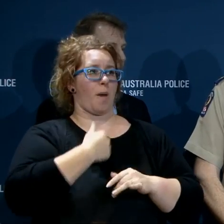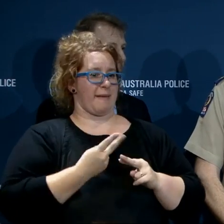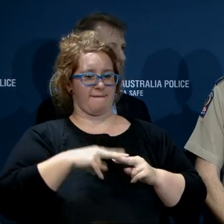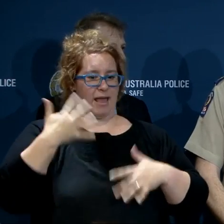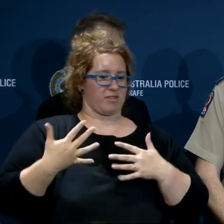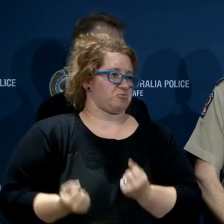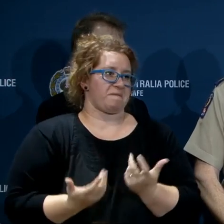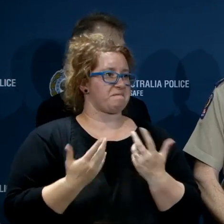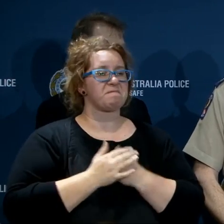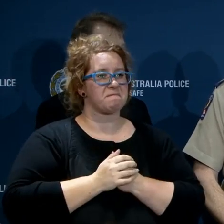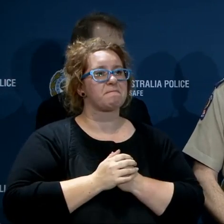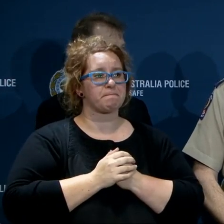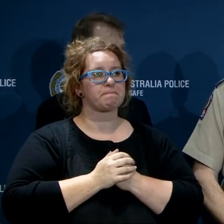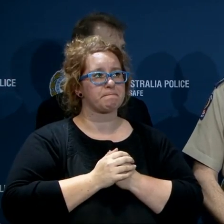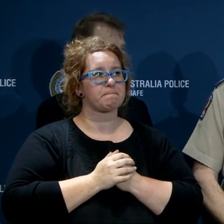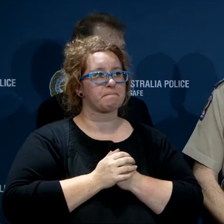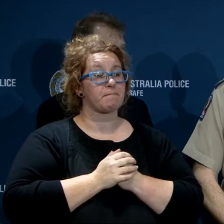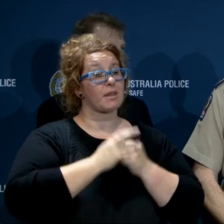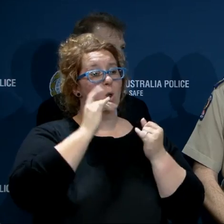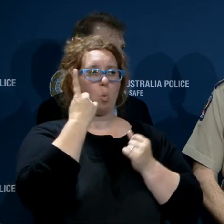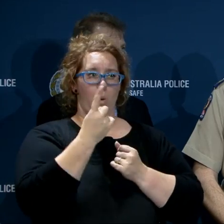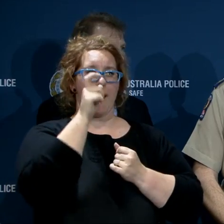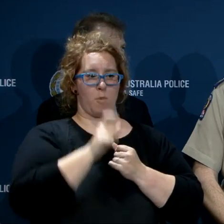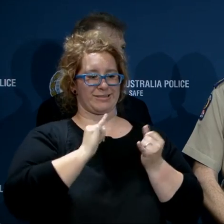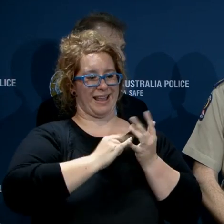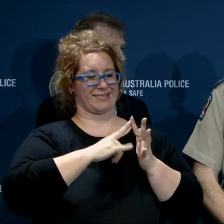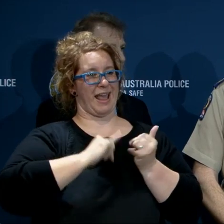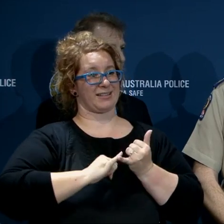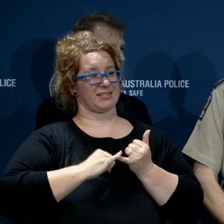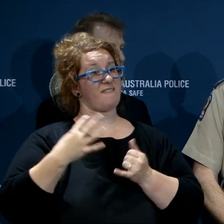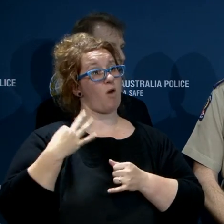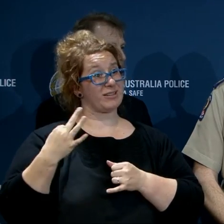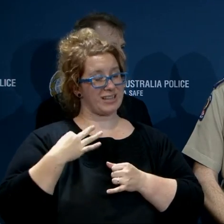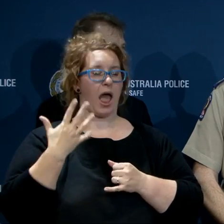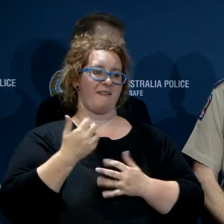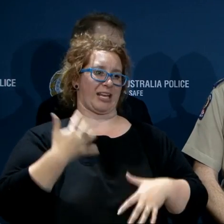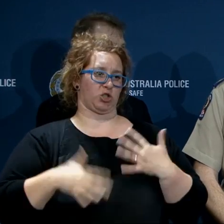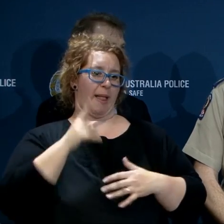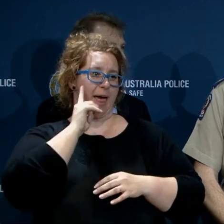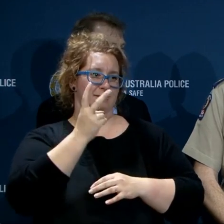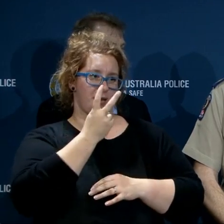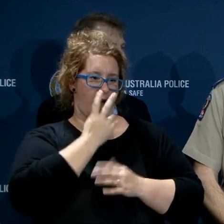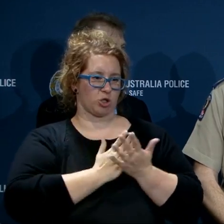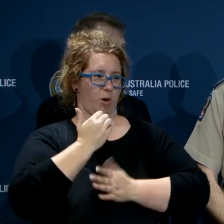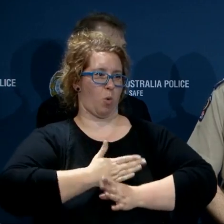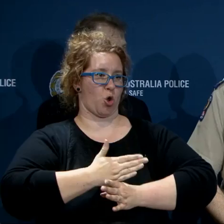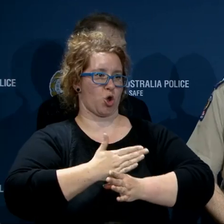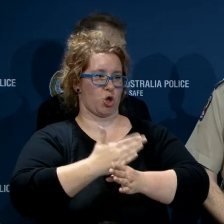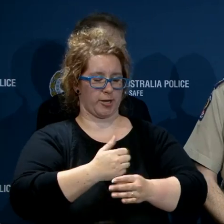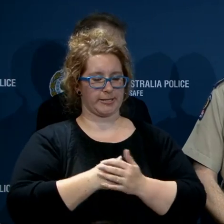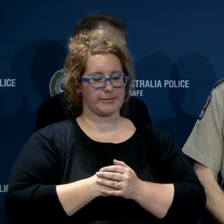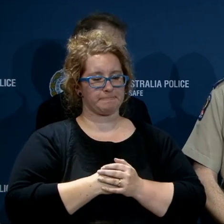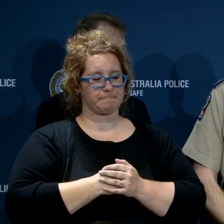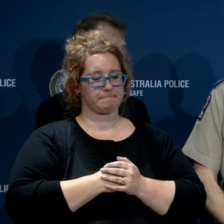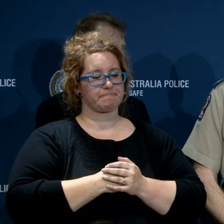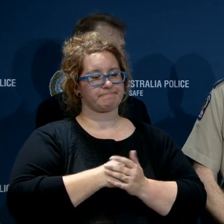I can advise that a SES volunteer was injured last night during operations. That member was transferred to